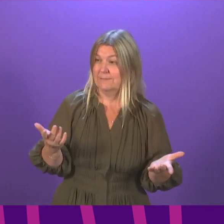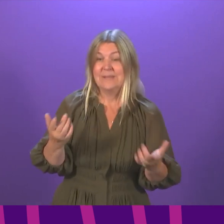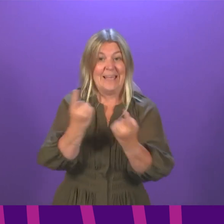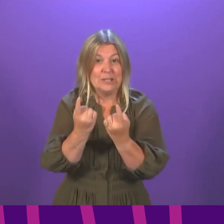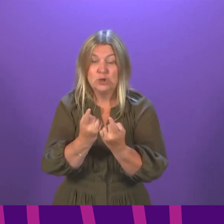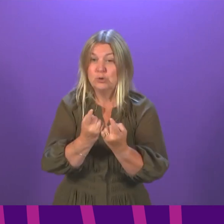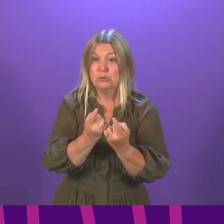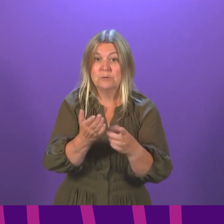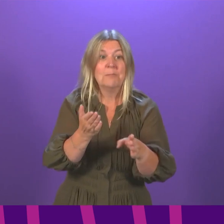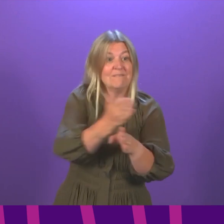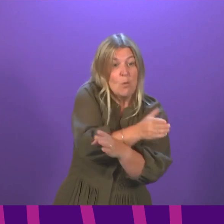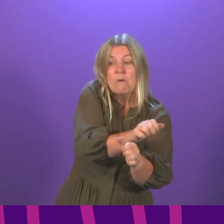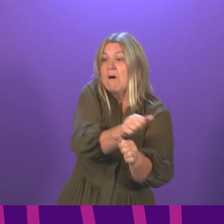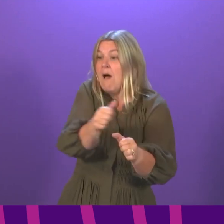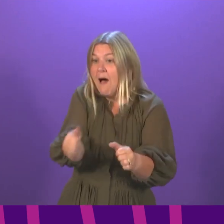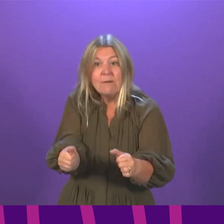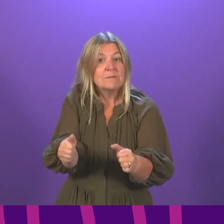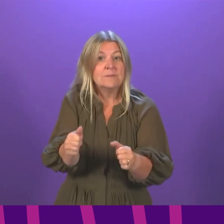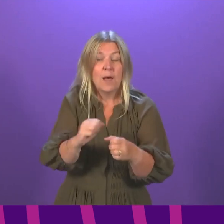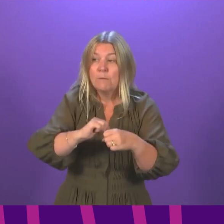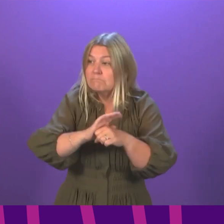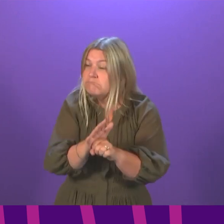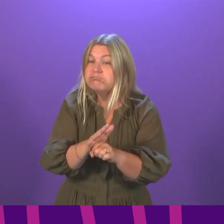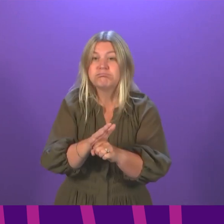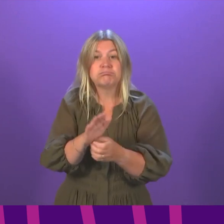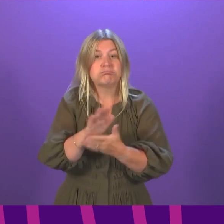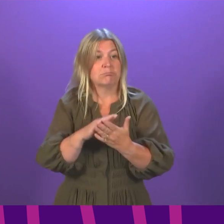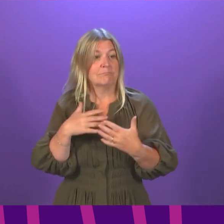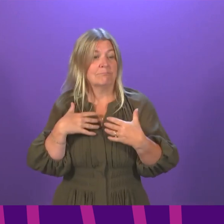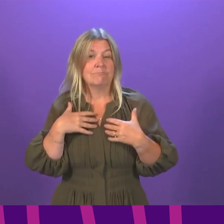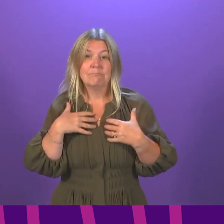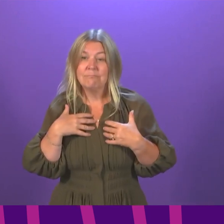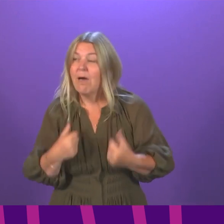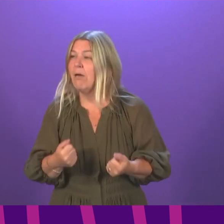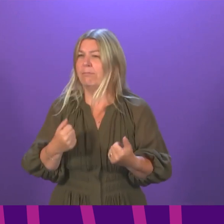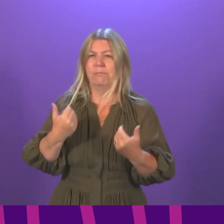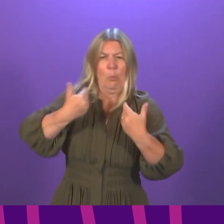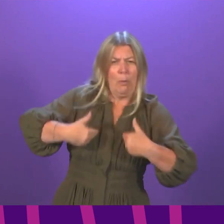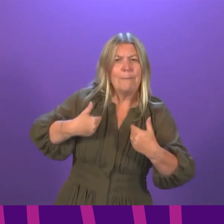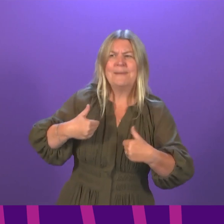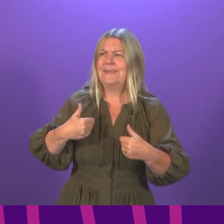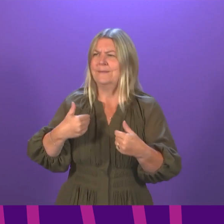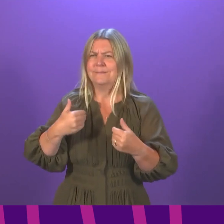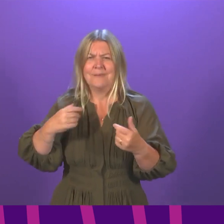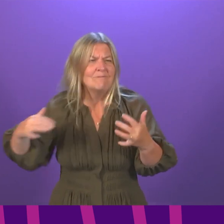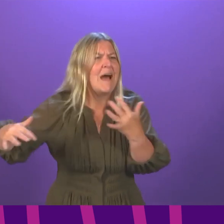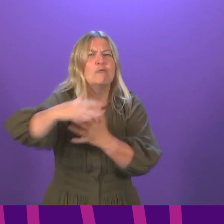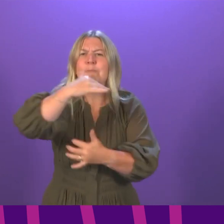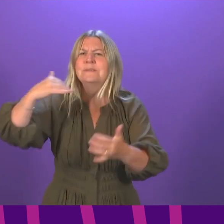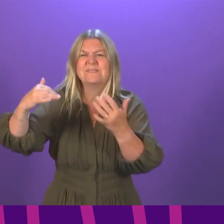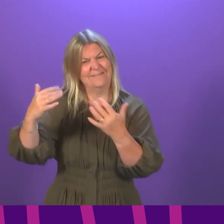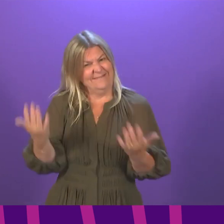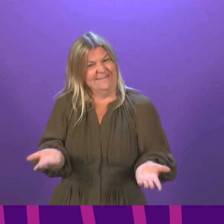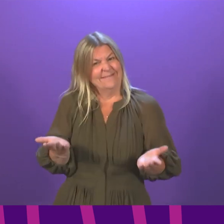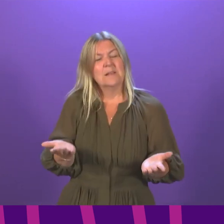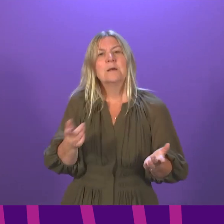environmental issues that surround these debates. At an earlier stage of this pandemic, we all talked about not